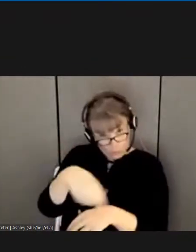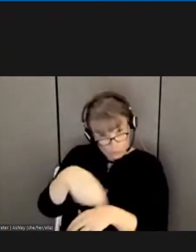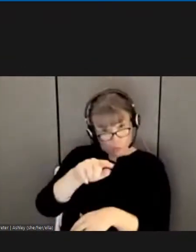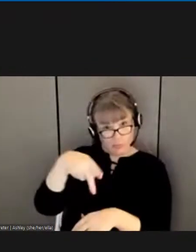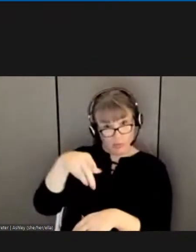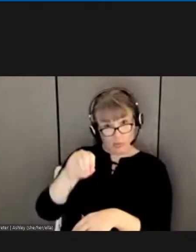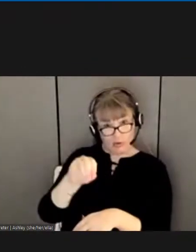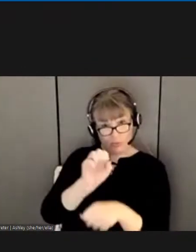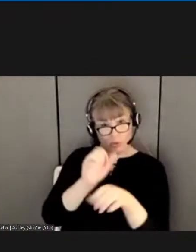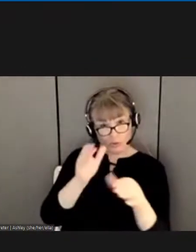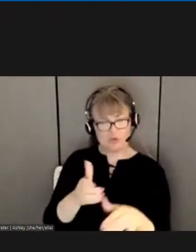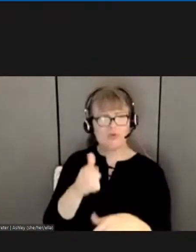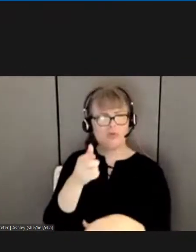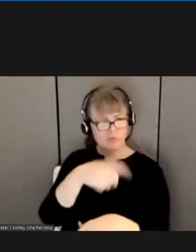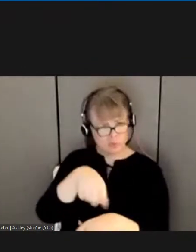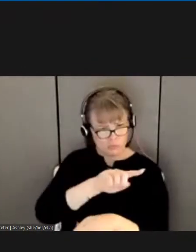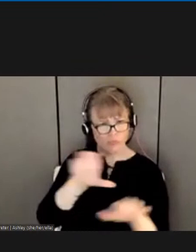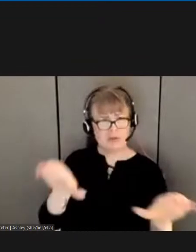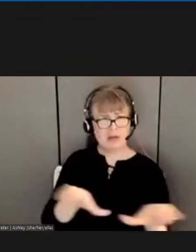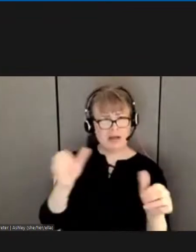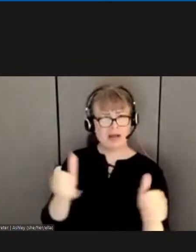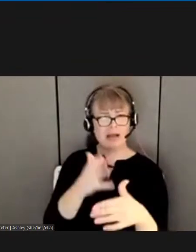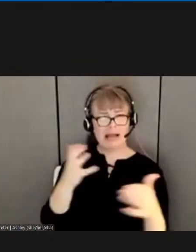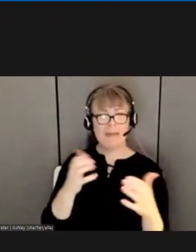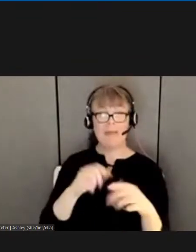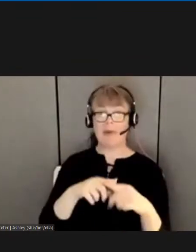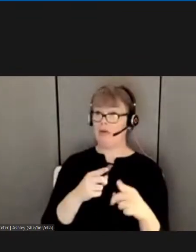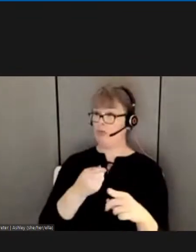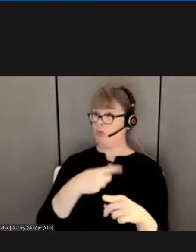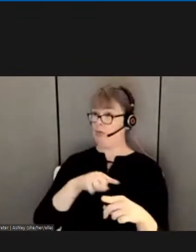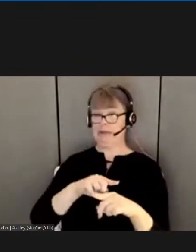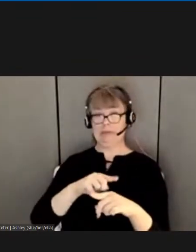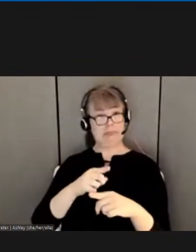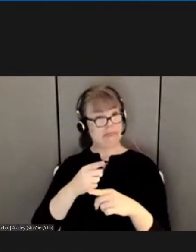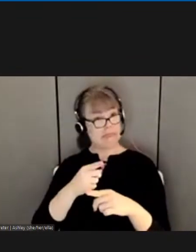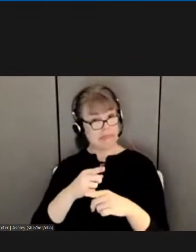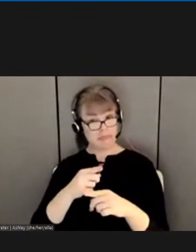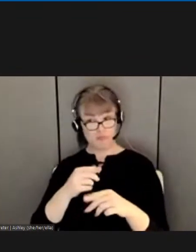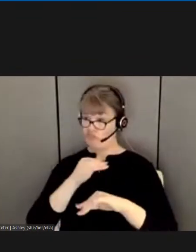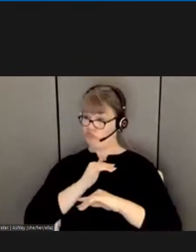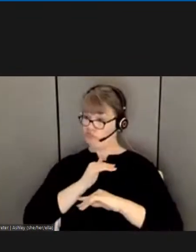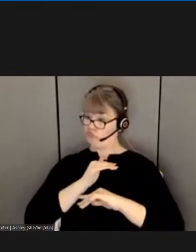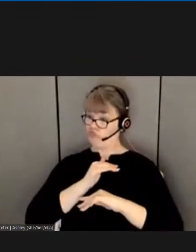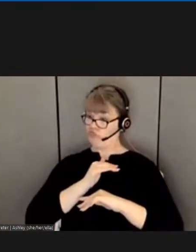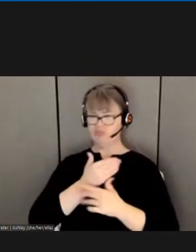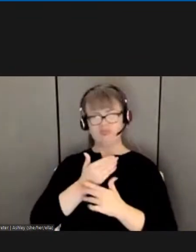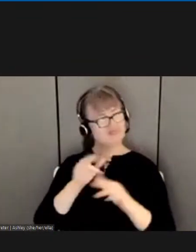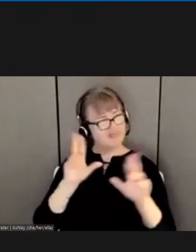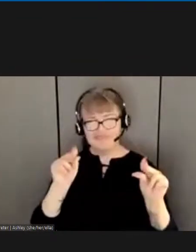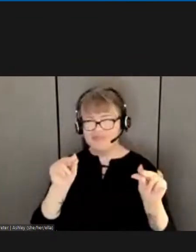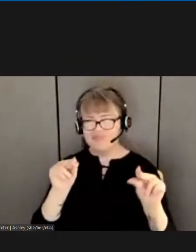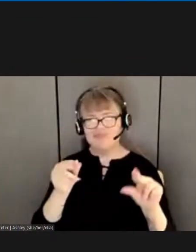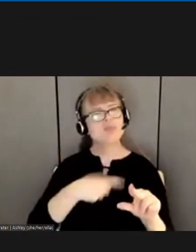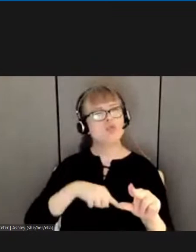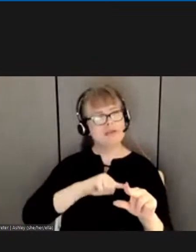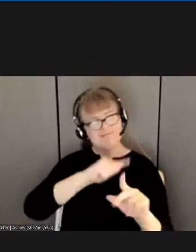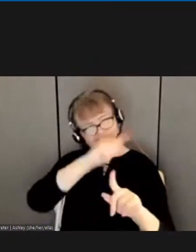But we're not stopping there. We're going for more gains. We have no intentions of